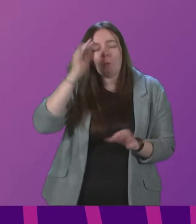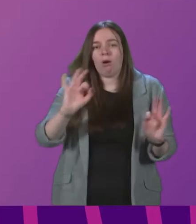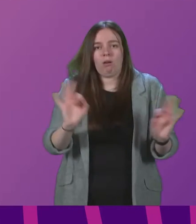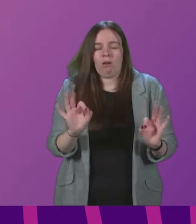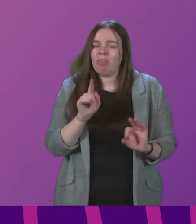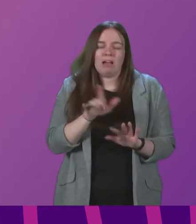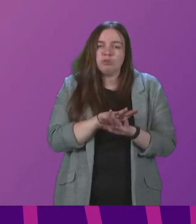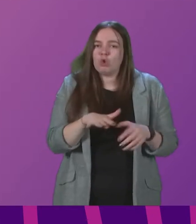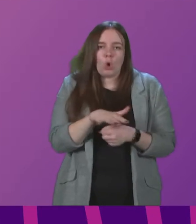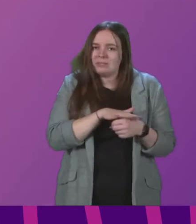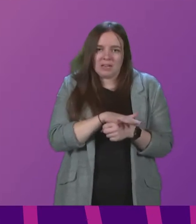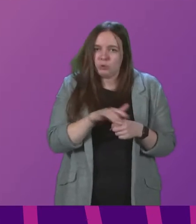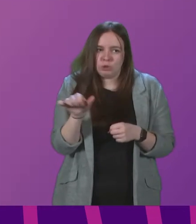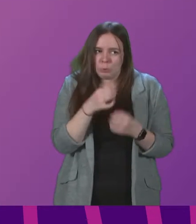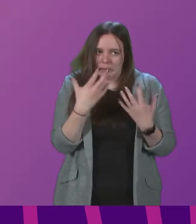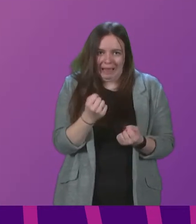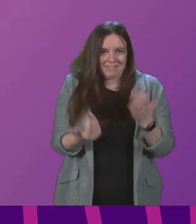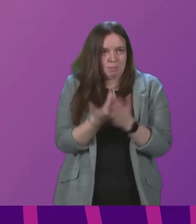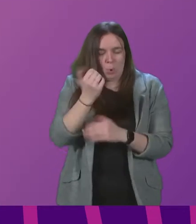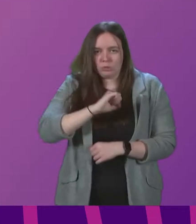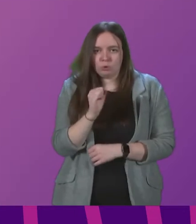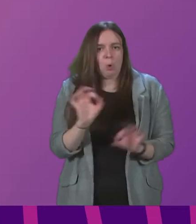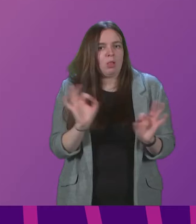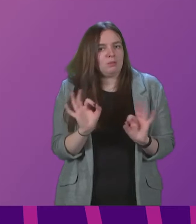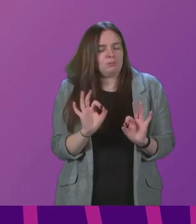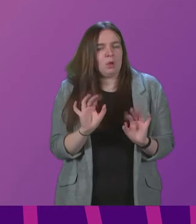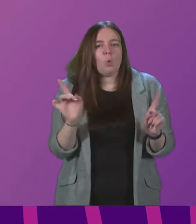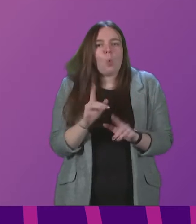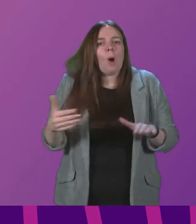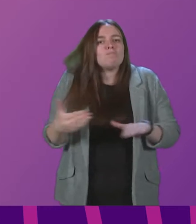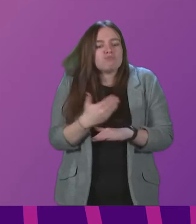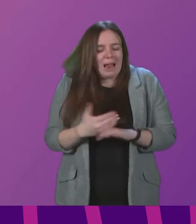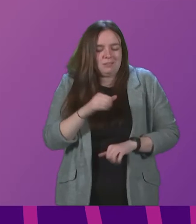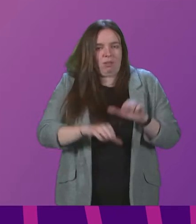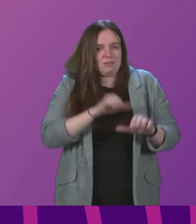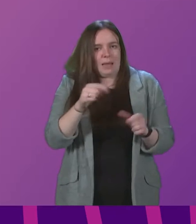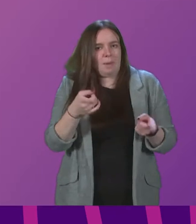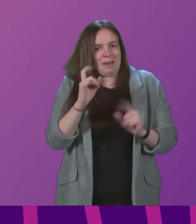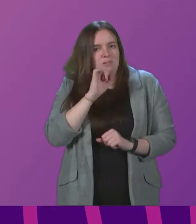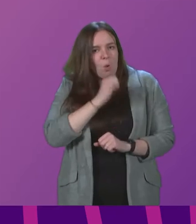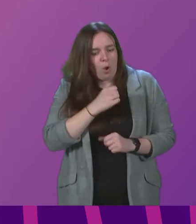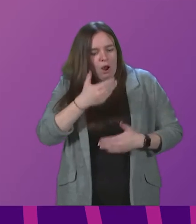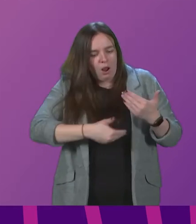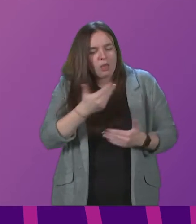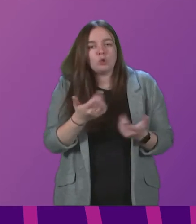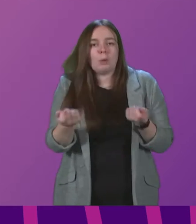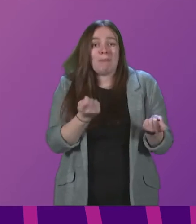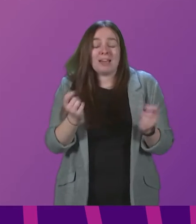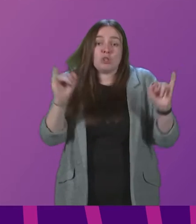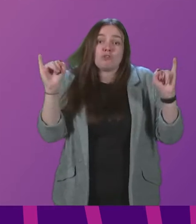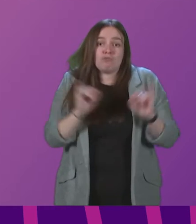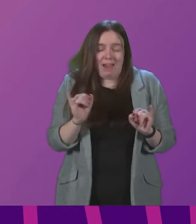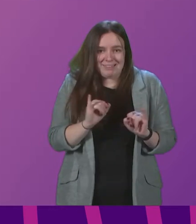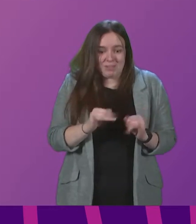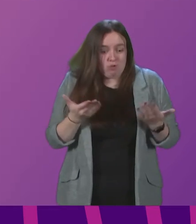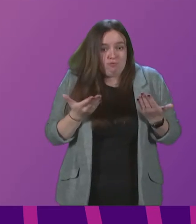is not a situation that we should have in a modern Scotland. What practical steps is the Minister going to take today to deal with this crisis that we